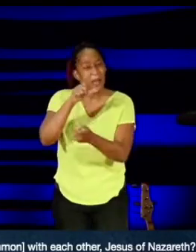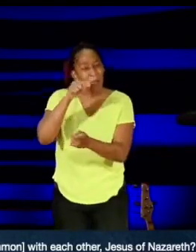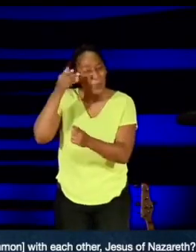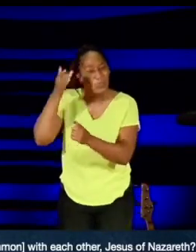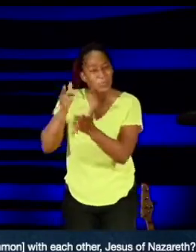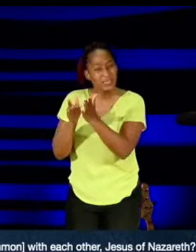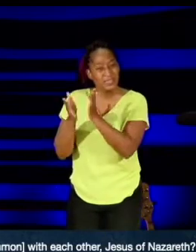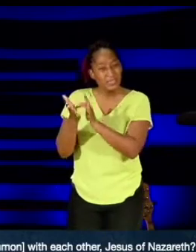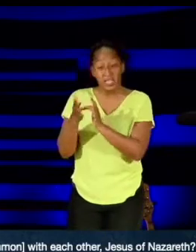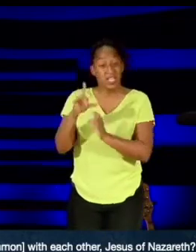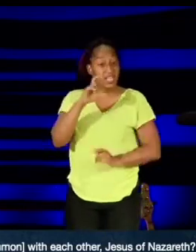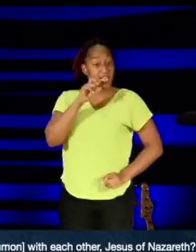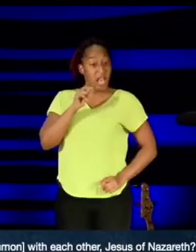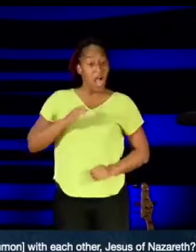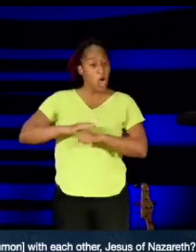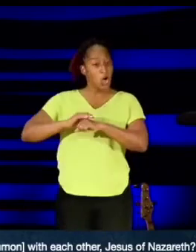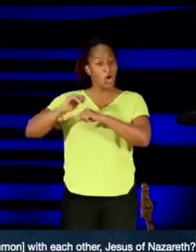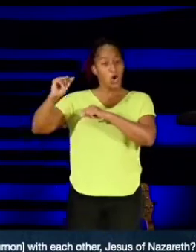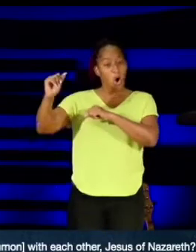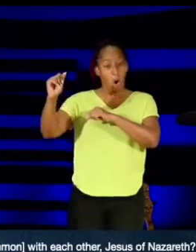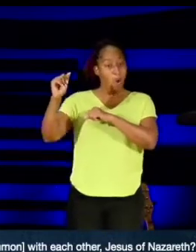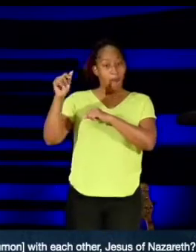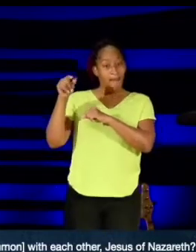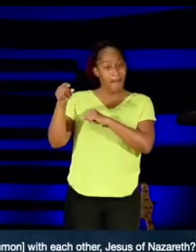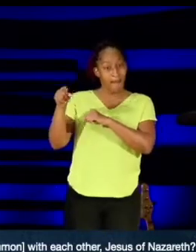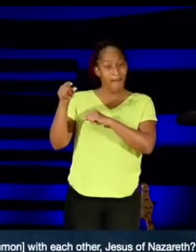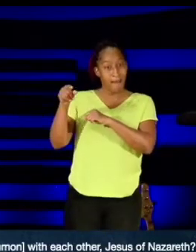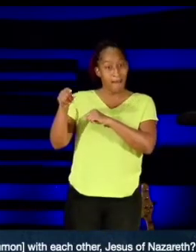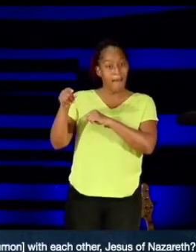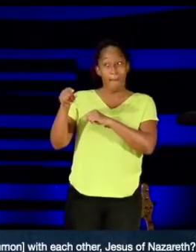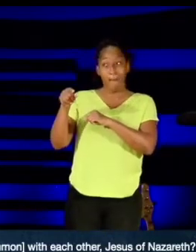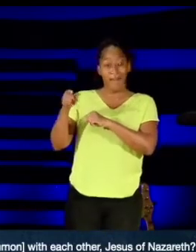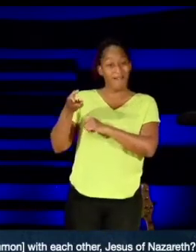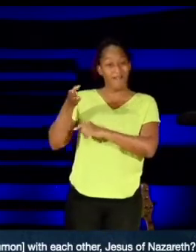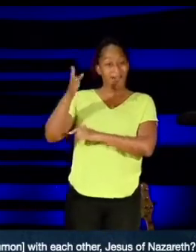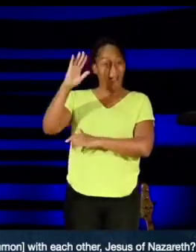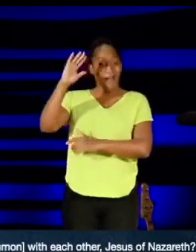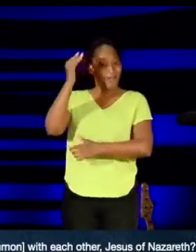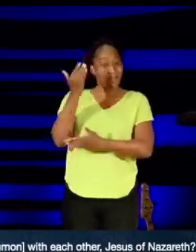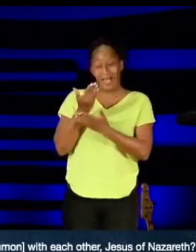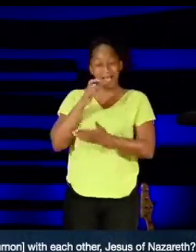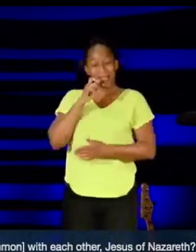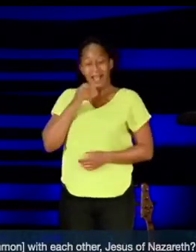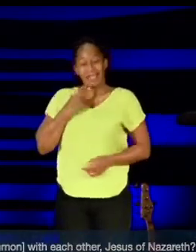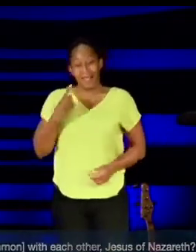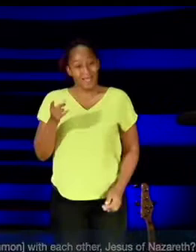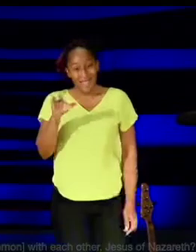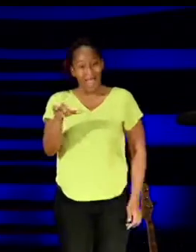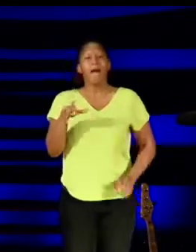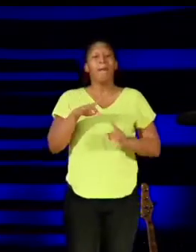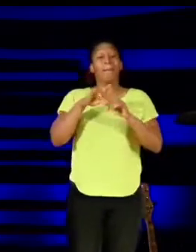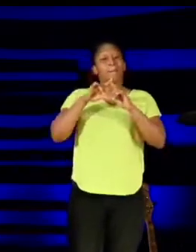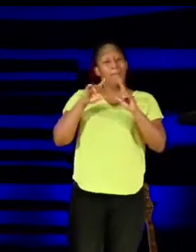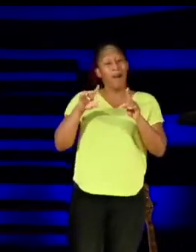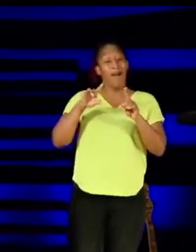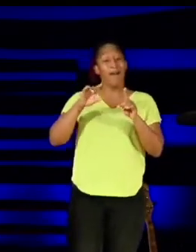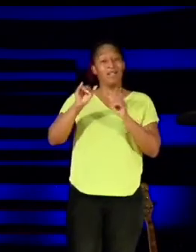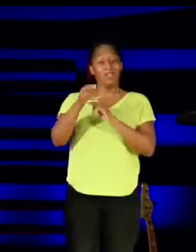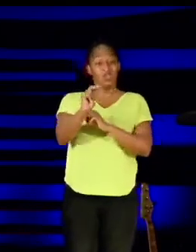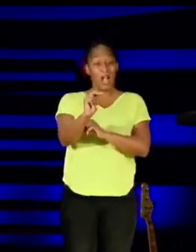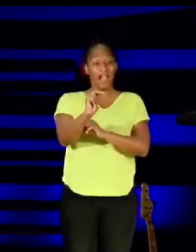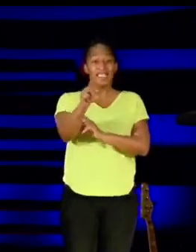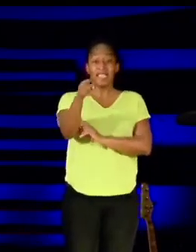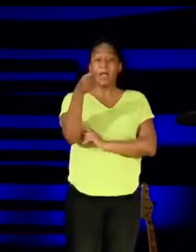didn't call him by the name in which Jesus preferred to be addressed. Yes, John 13 and 13 lets us know that Jesus preferred